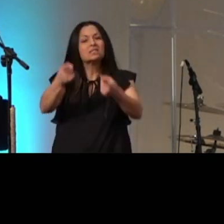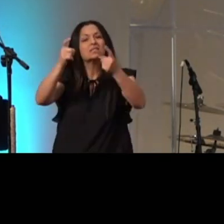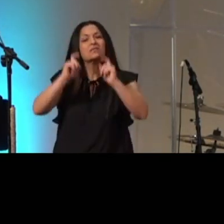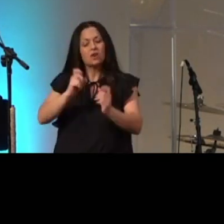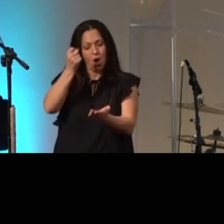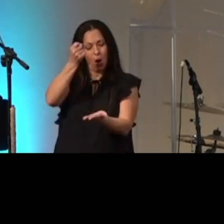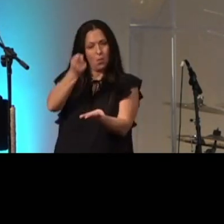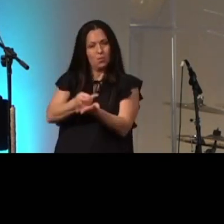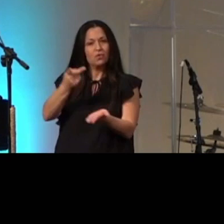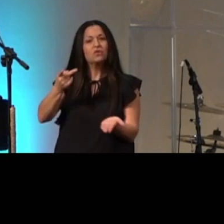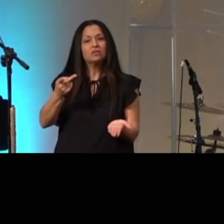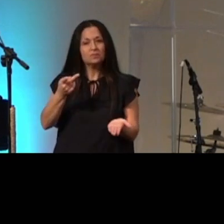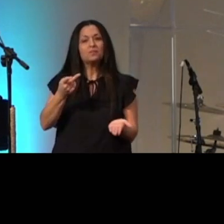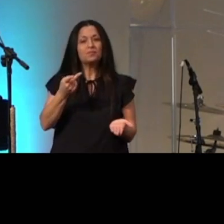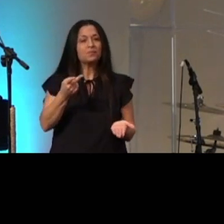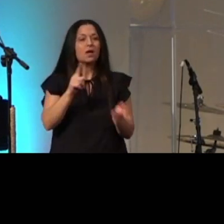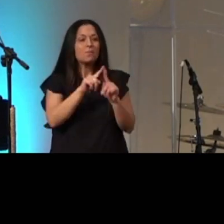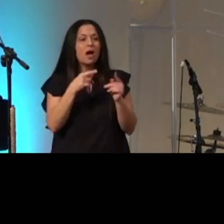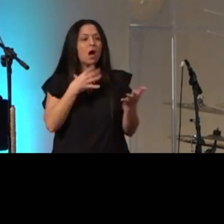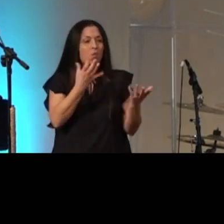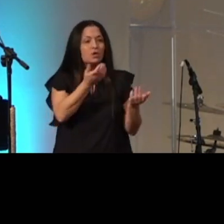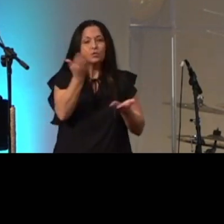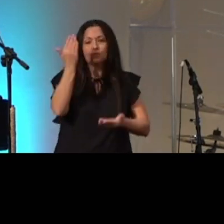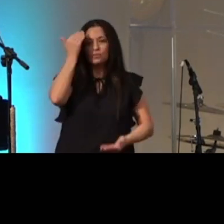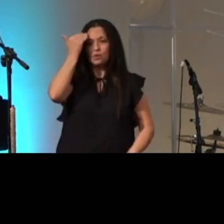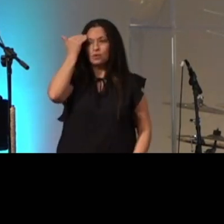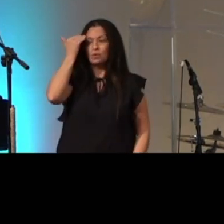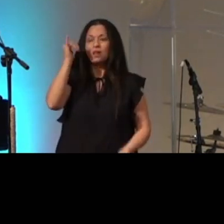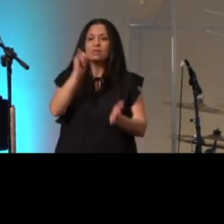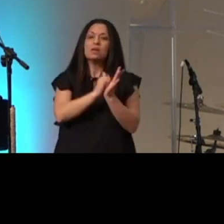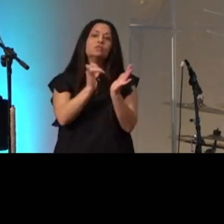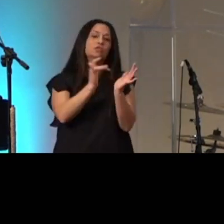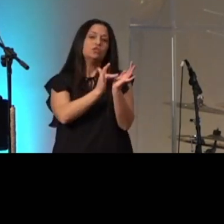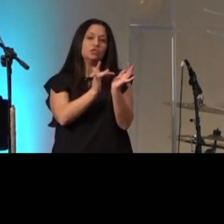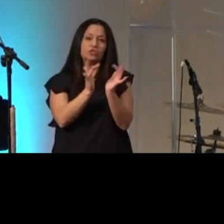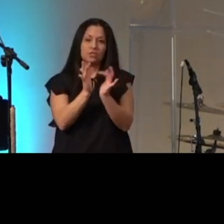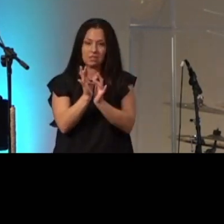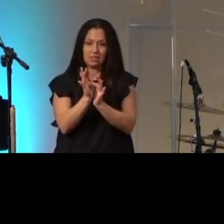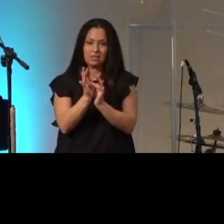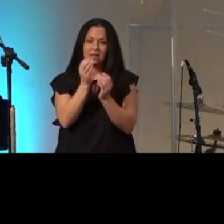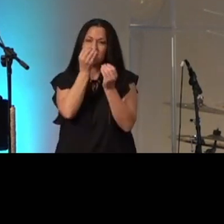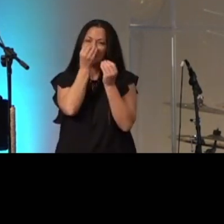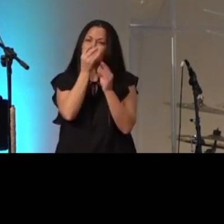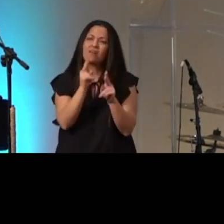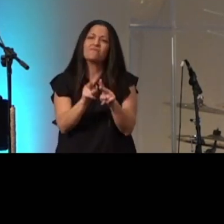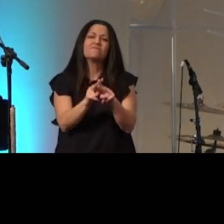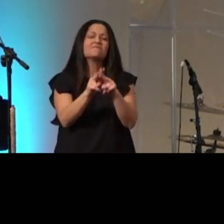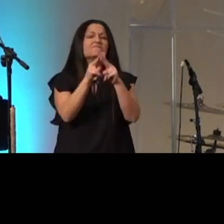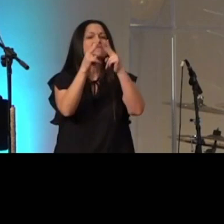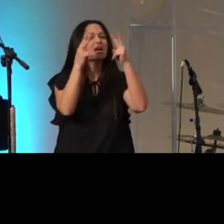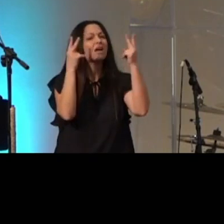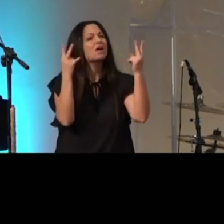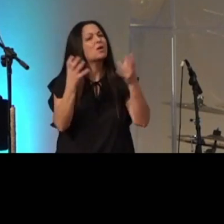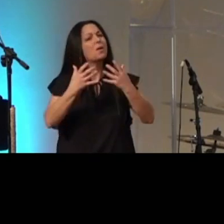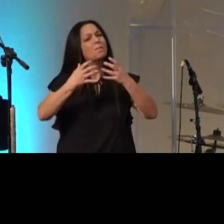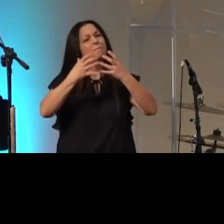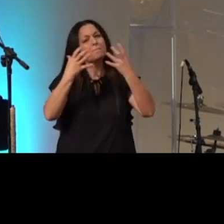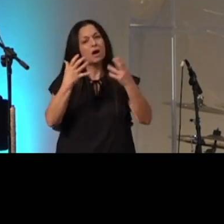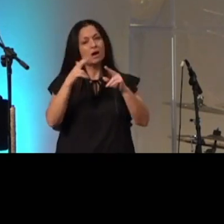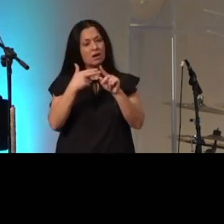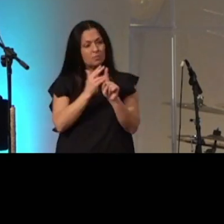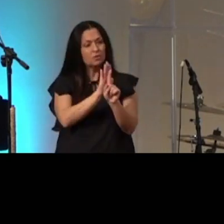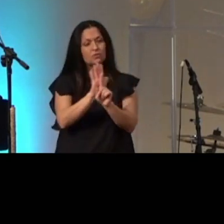his approval but i want you to know that jesus cares very much about the heart